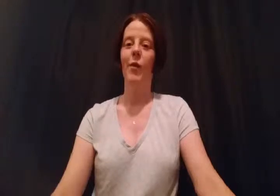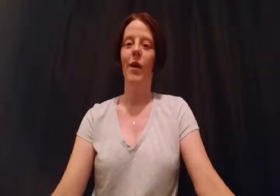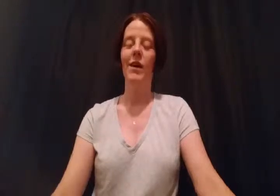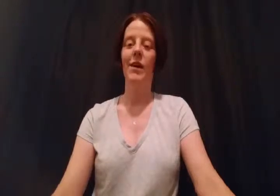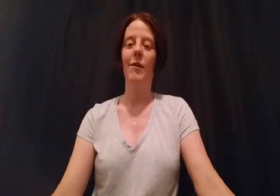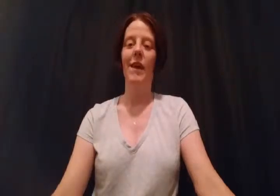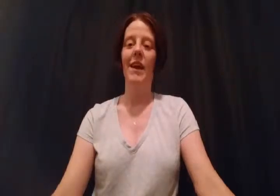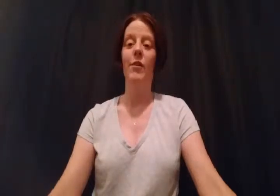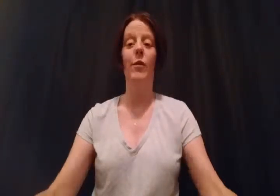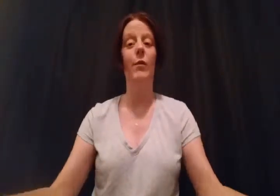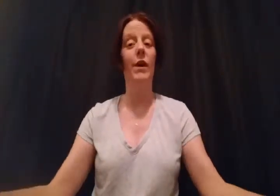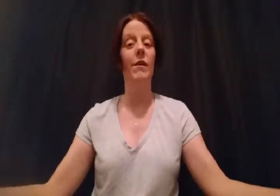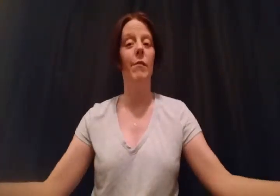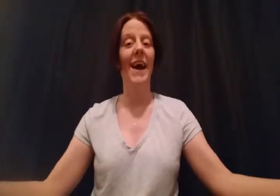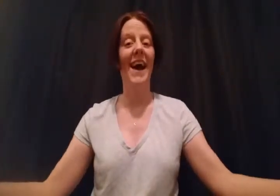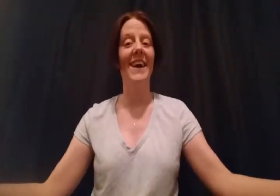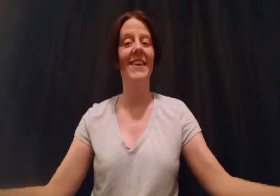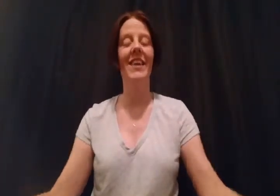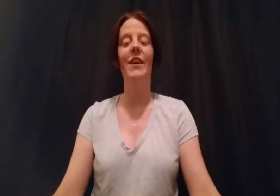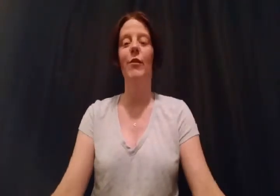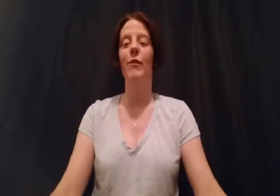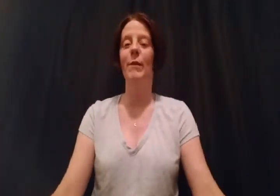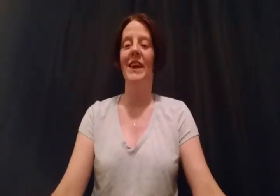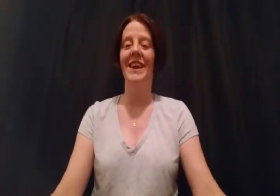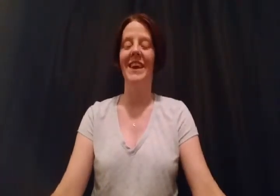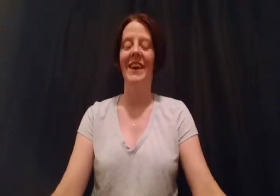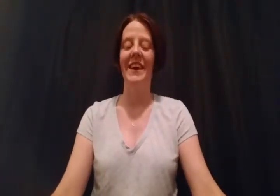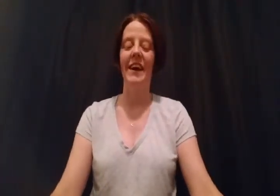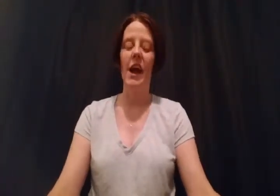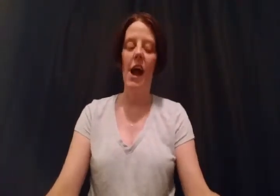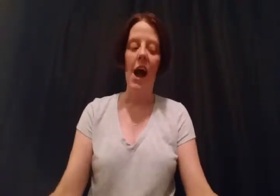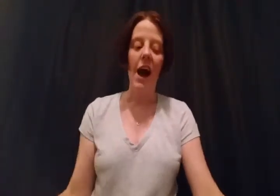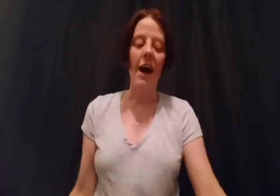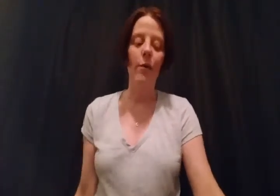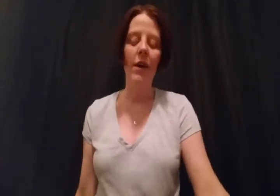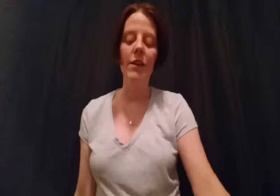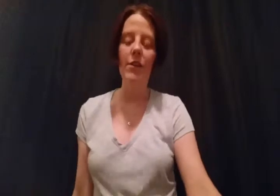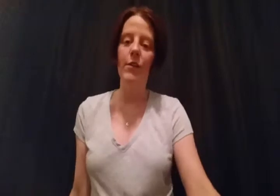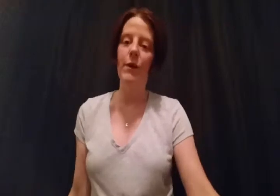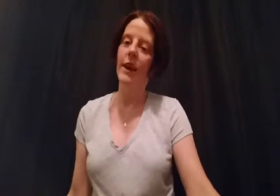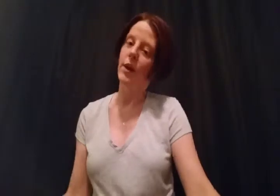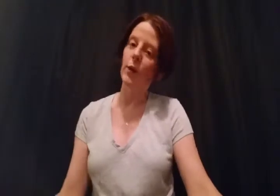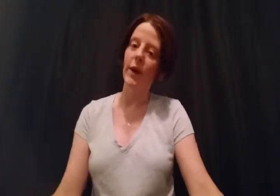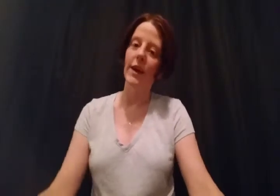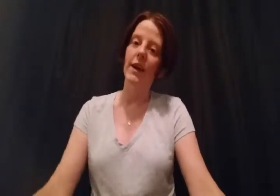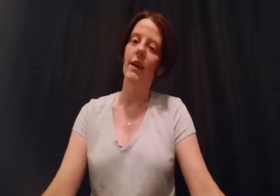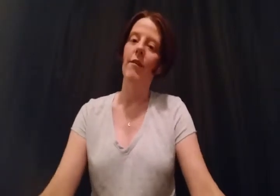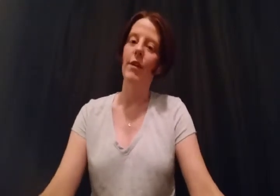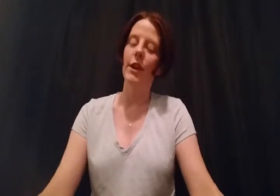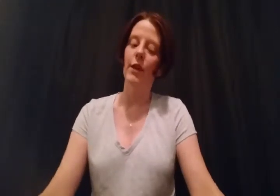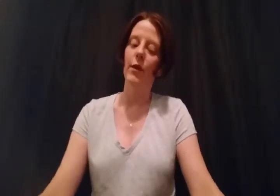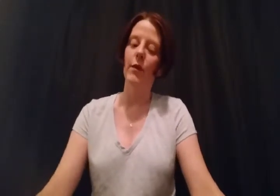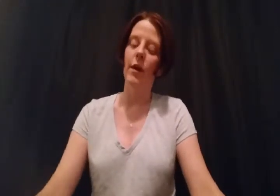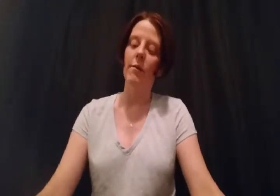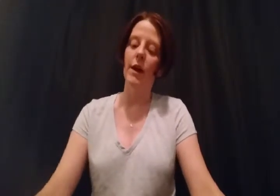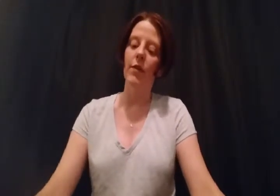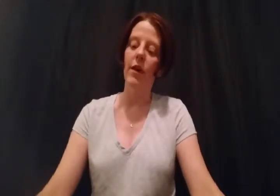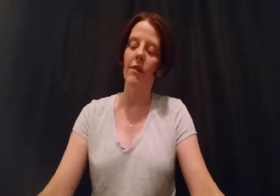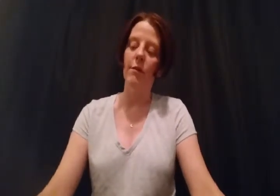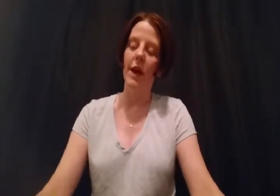Welcome and or welcome back. Thank you for being here. I wanted to do a quick video on my thoughts and